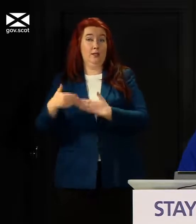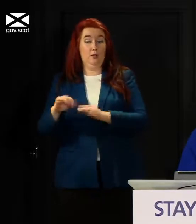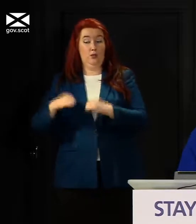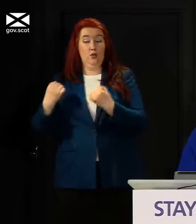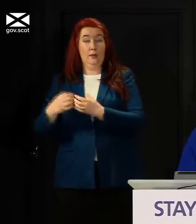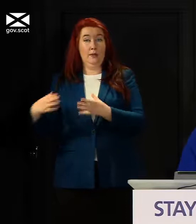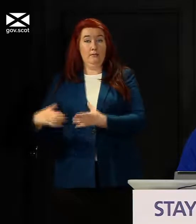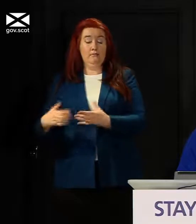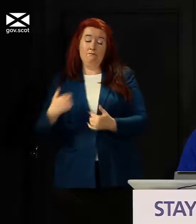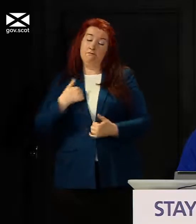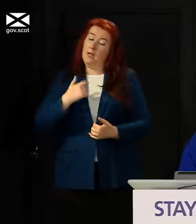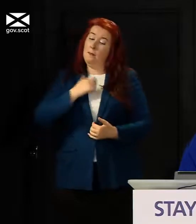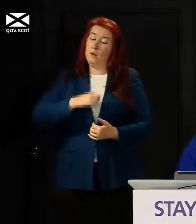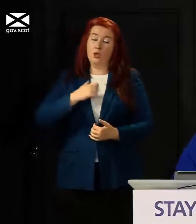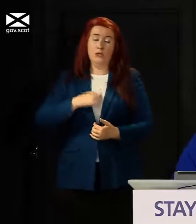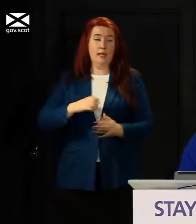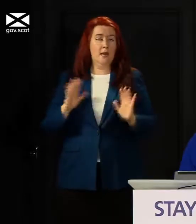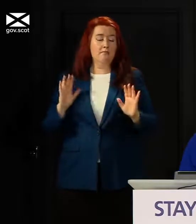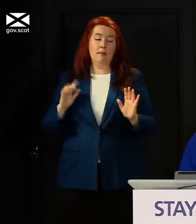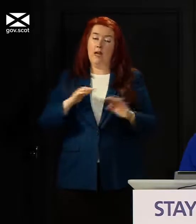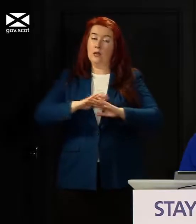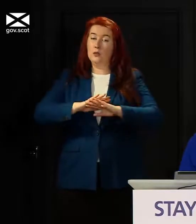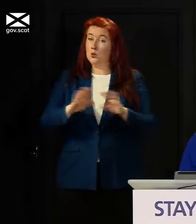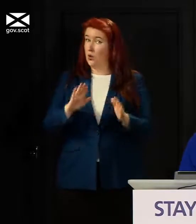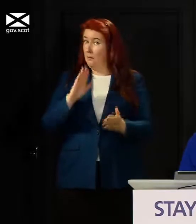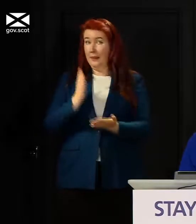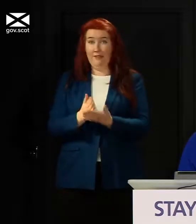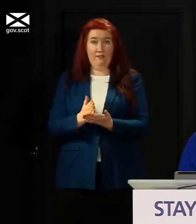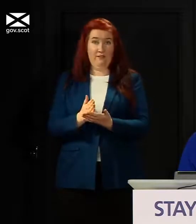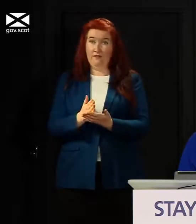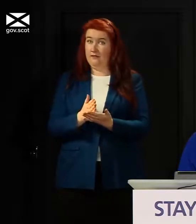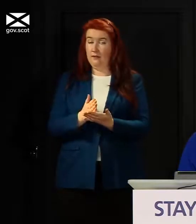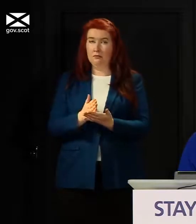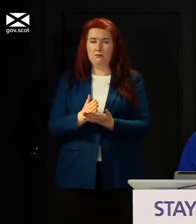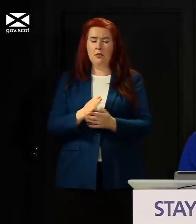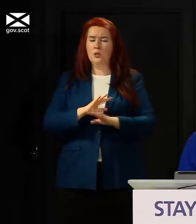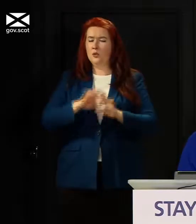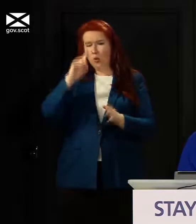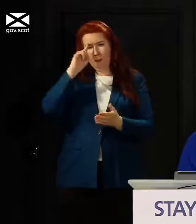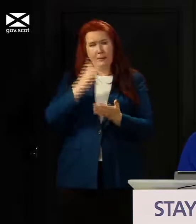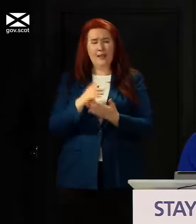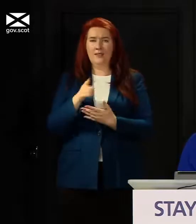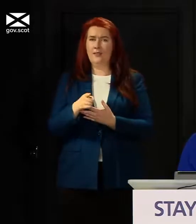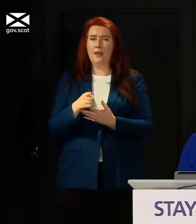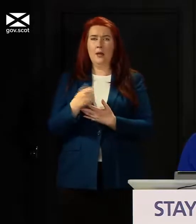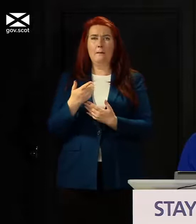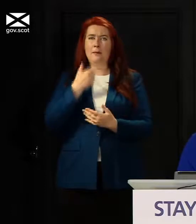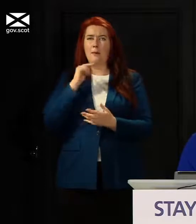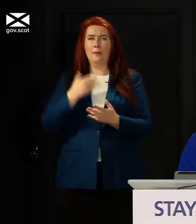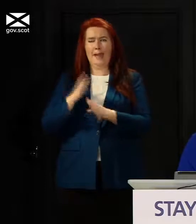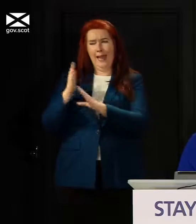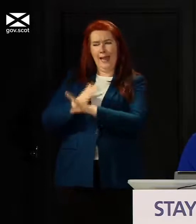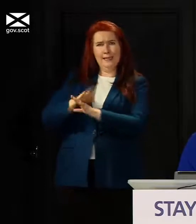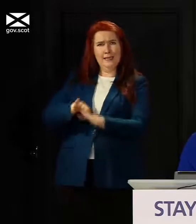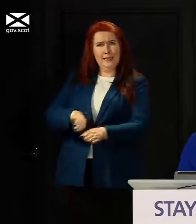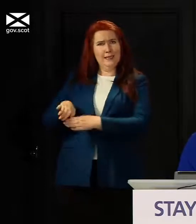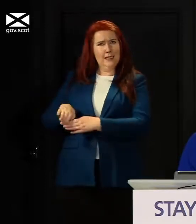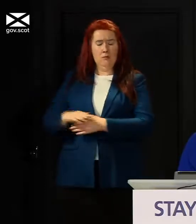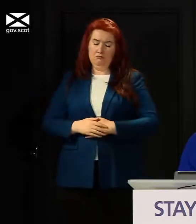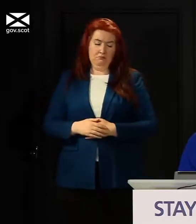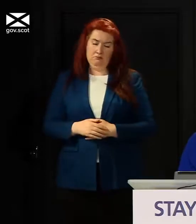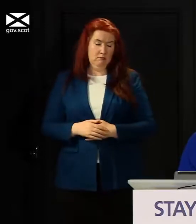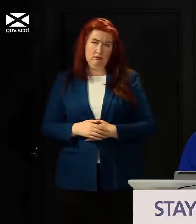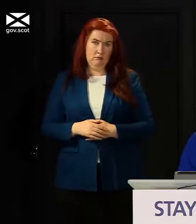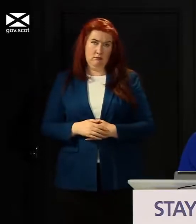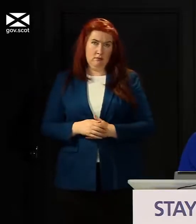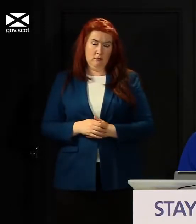I personally do not believe that it is the case that they have been hidden away. I think the